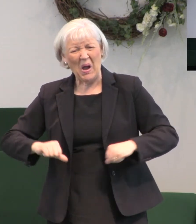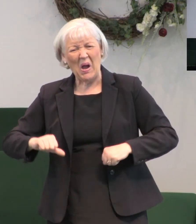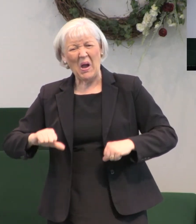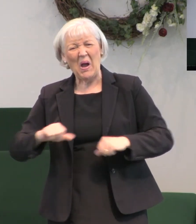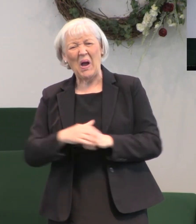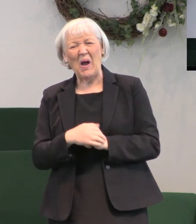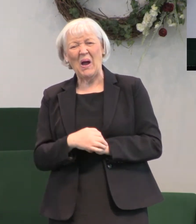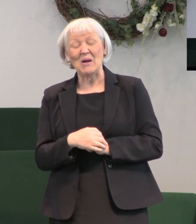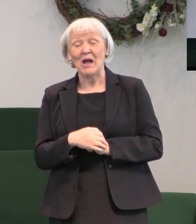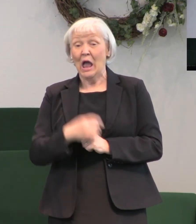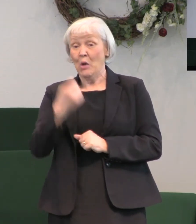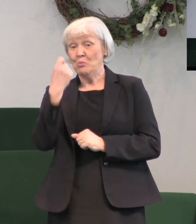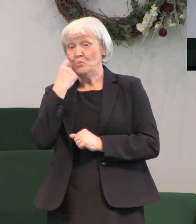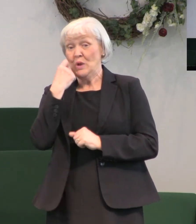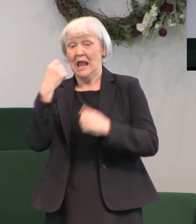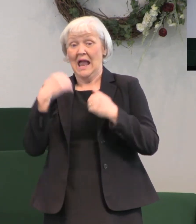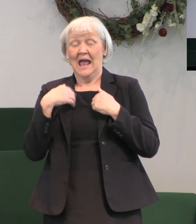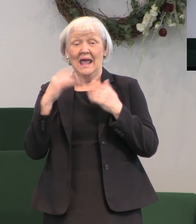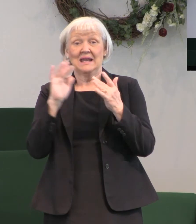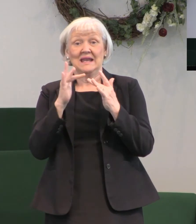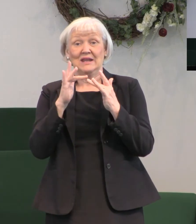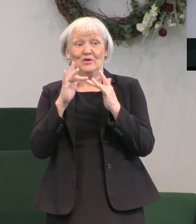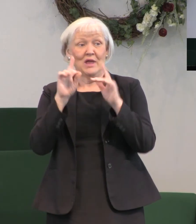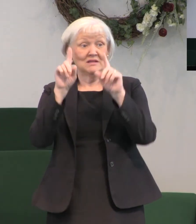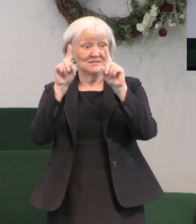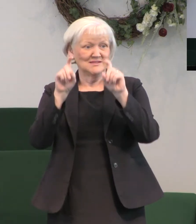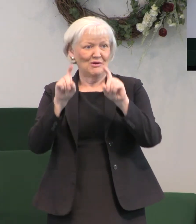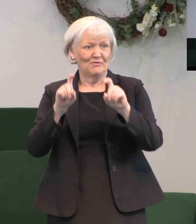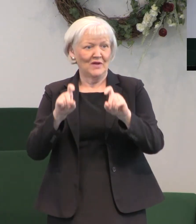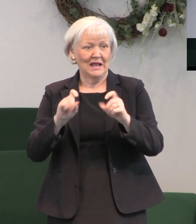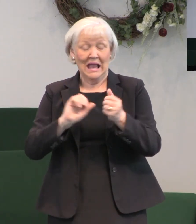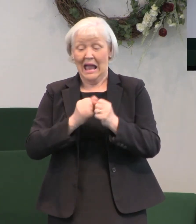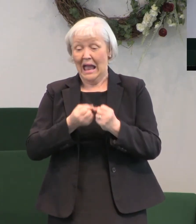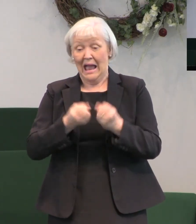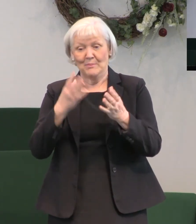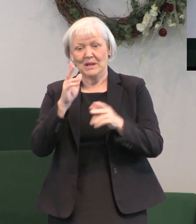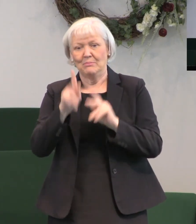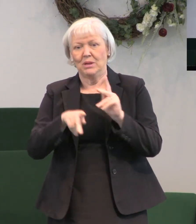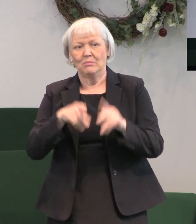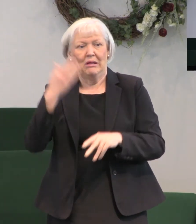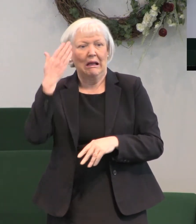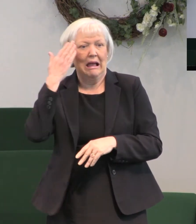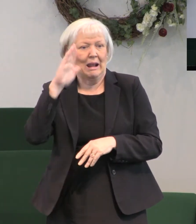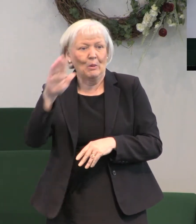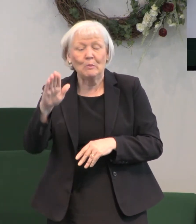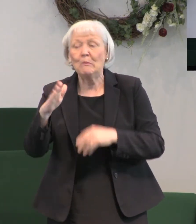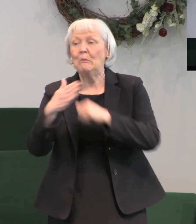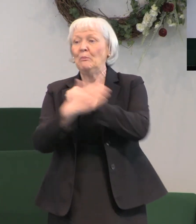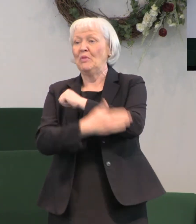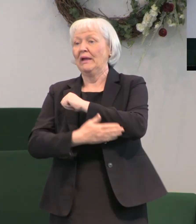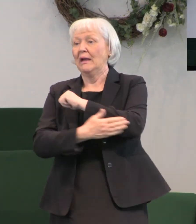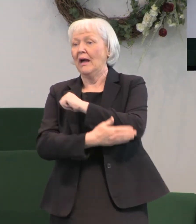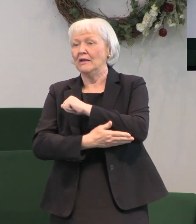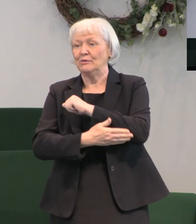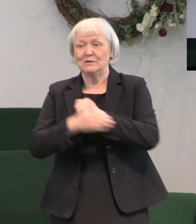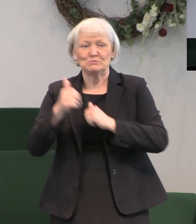There was a recent Internet survey, and I don't know how many people were surveyed or what country this included.